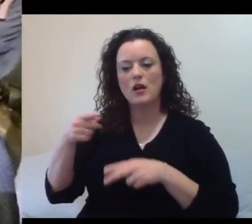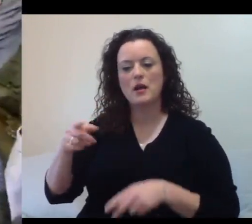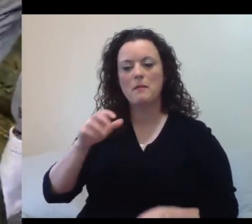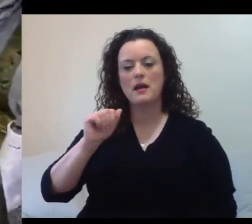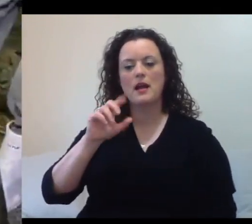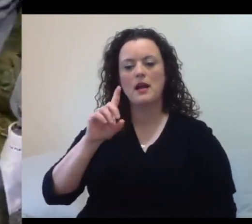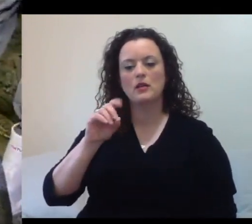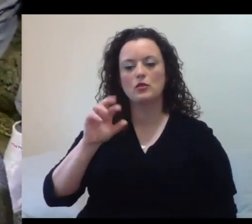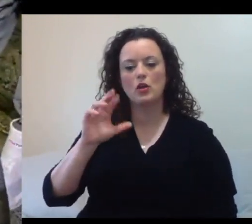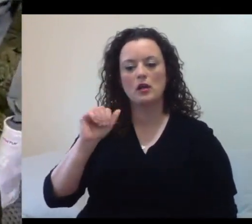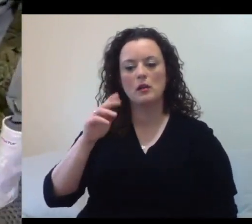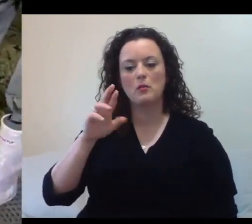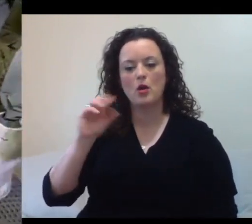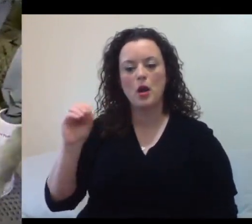Berger. He is a king penguin.